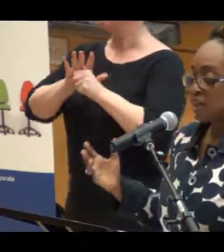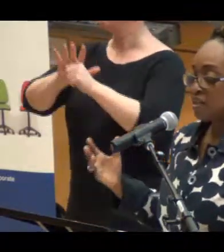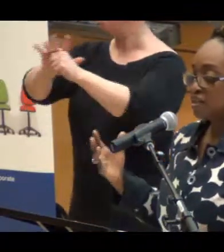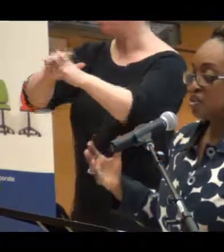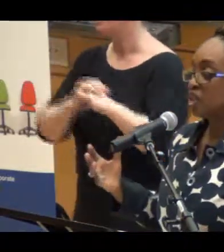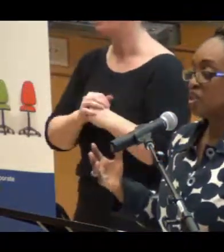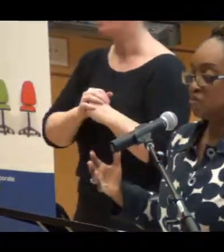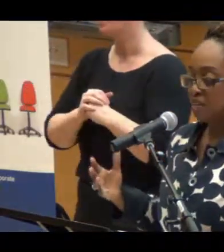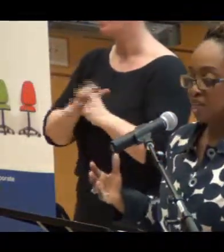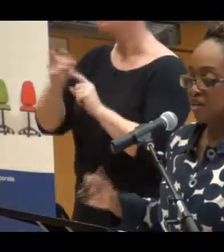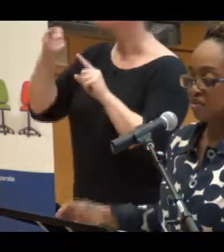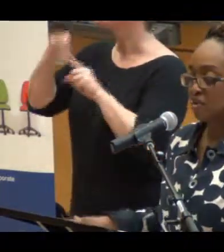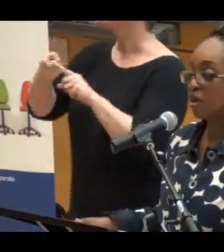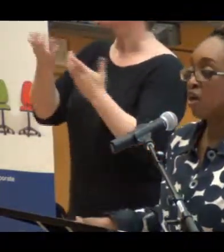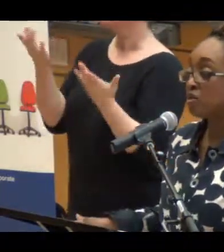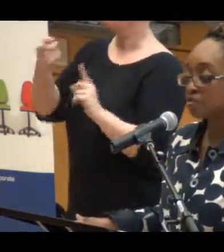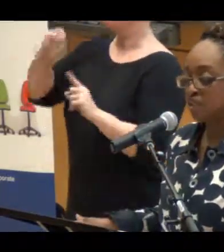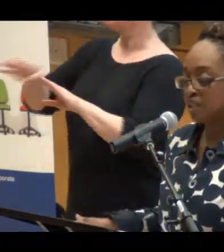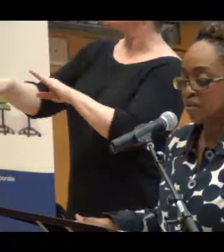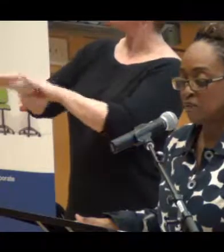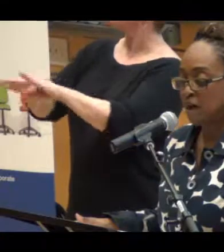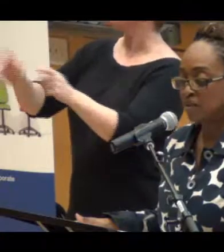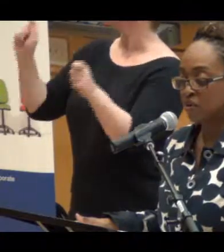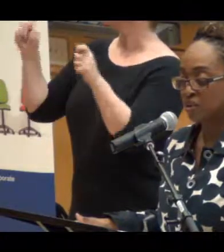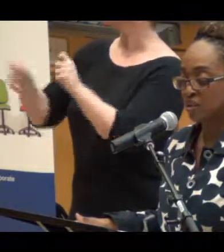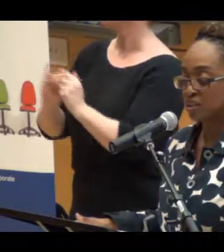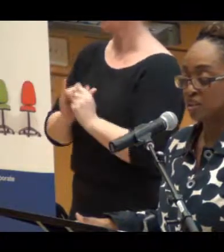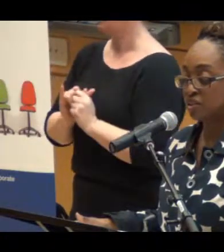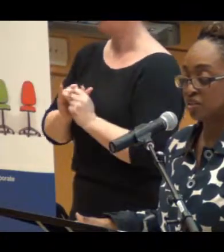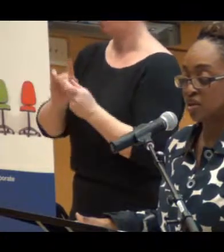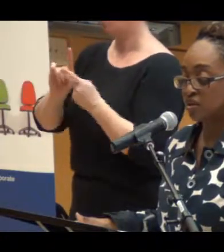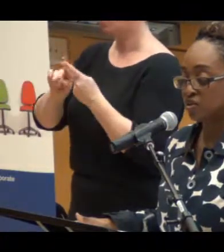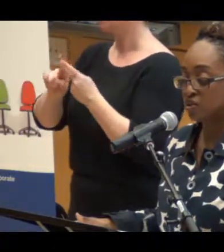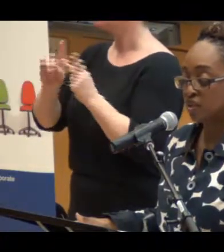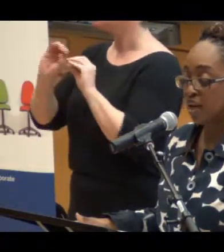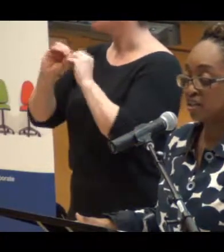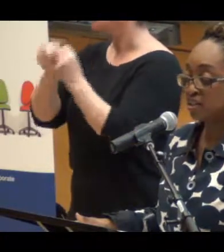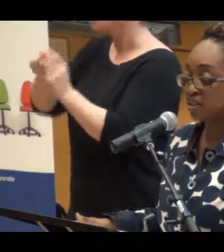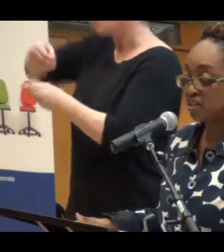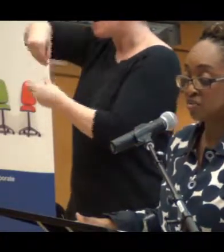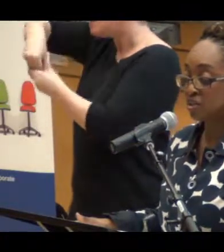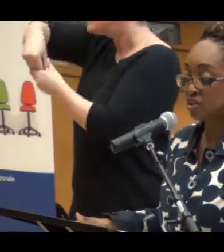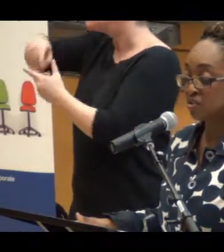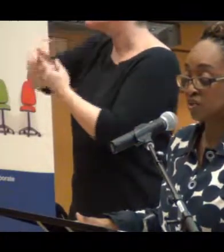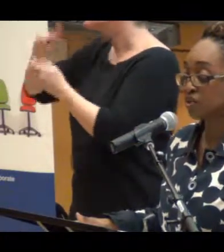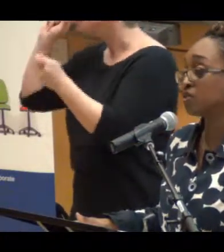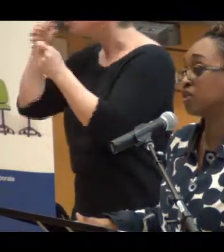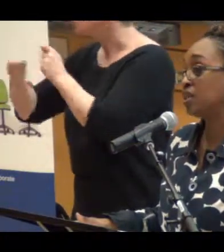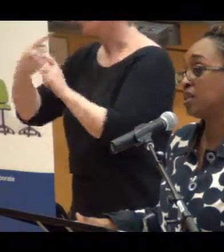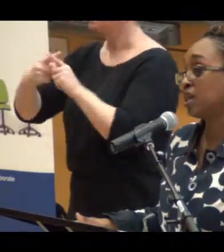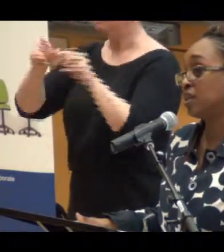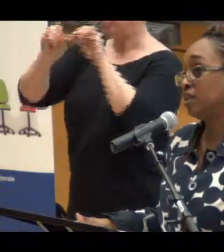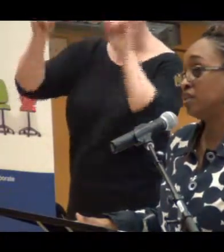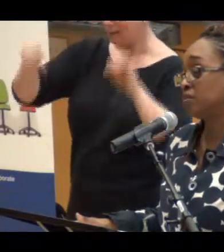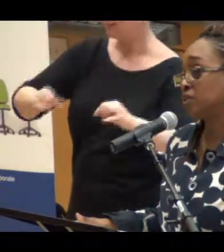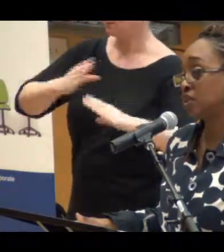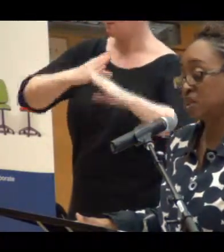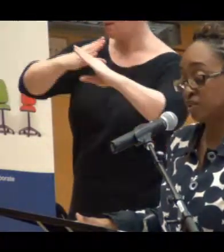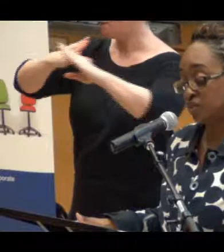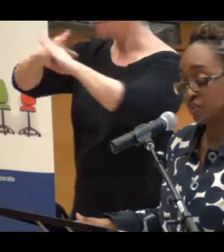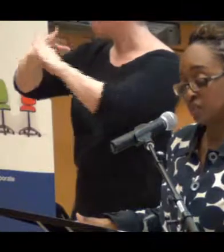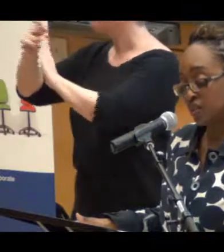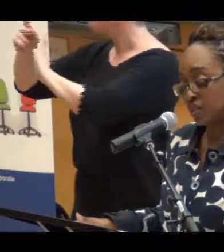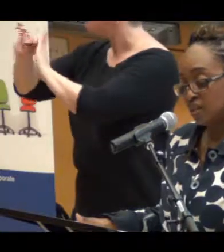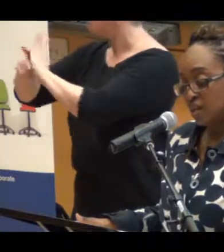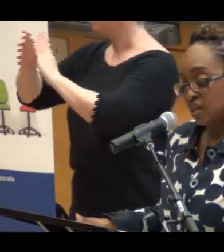we can plan to change behavior and ultimately impact the organizational culture and the systems and structures that need to be